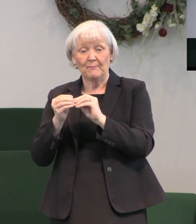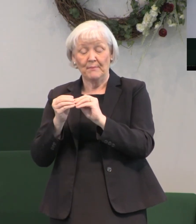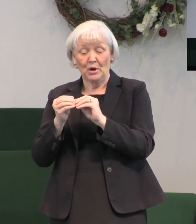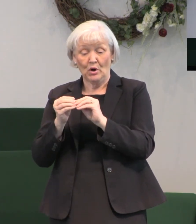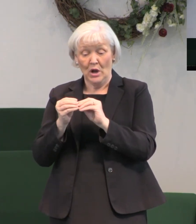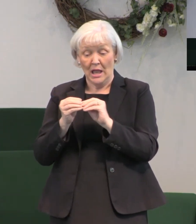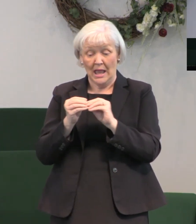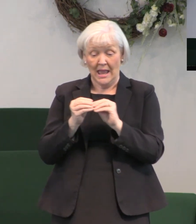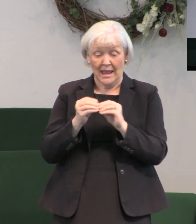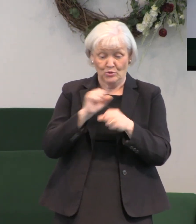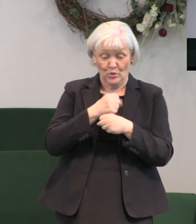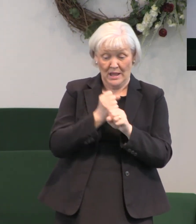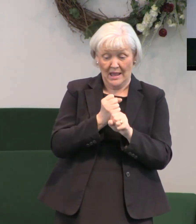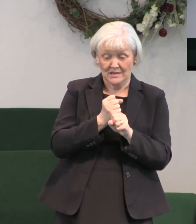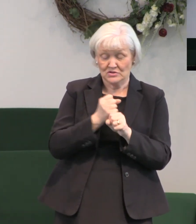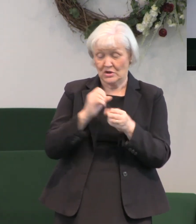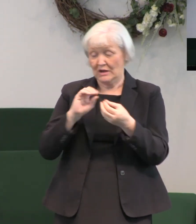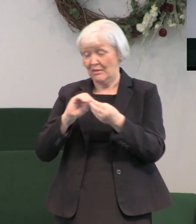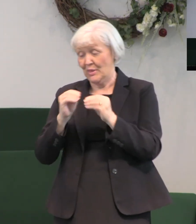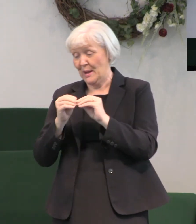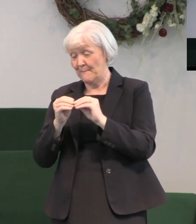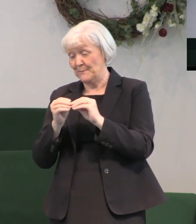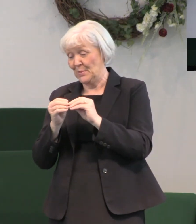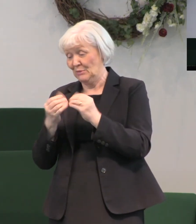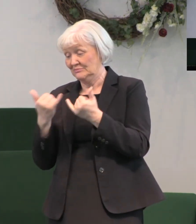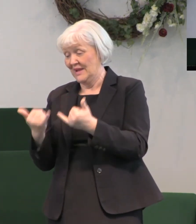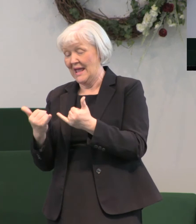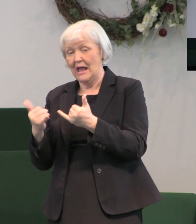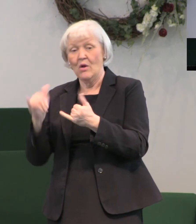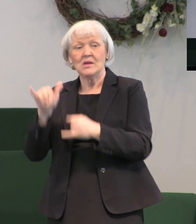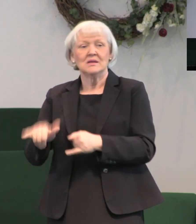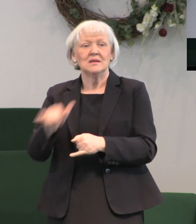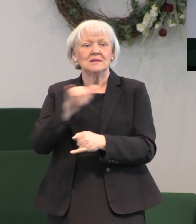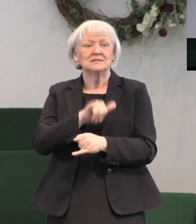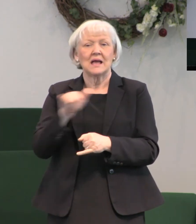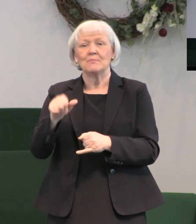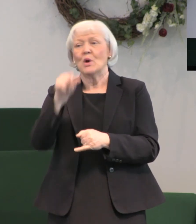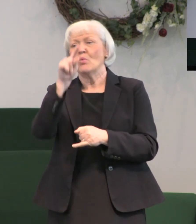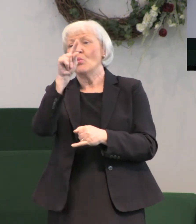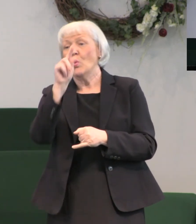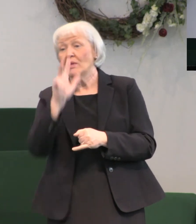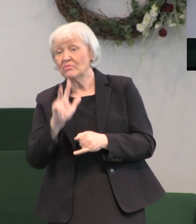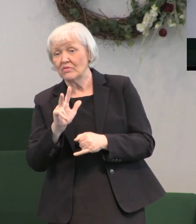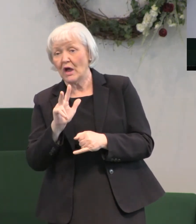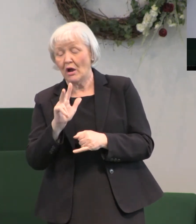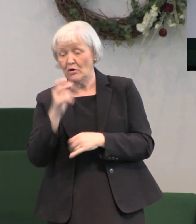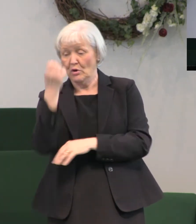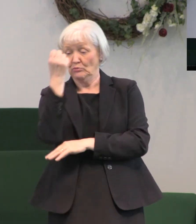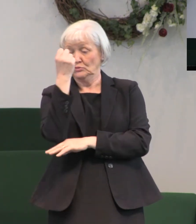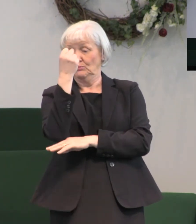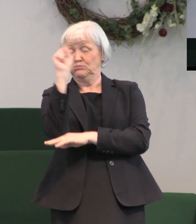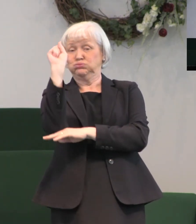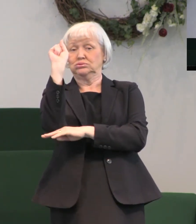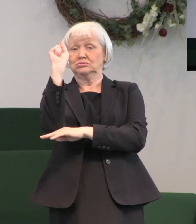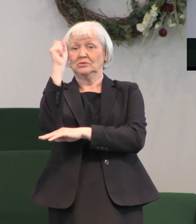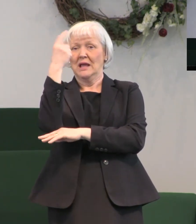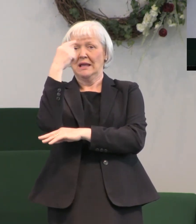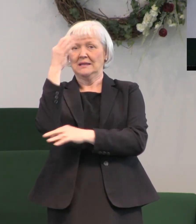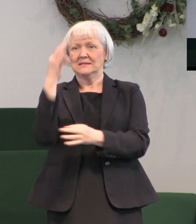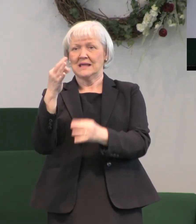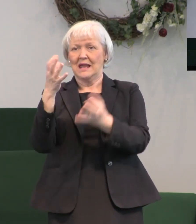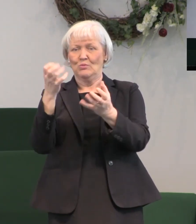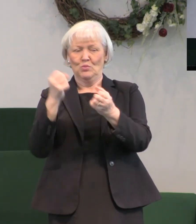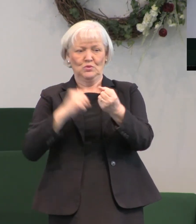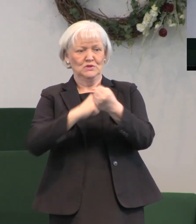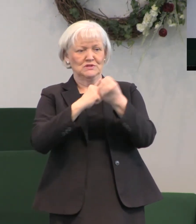created them although the scripture does tell us that a third of them rebelled against God and sided with Satan